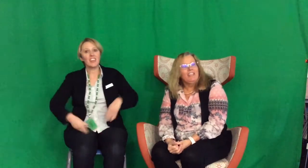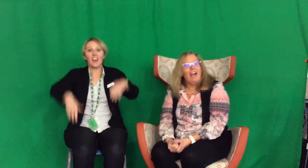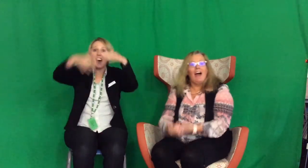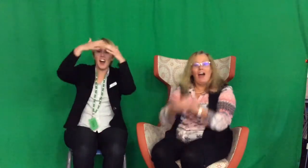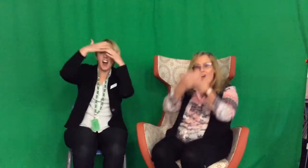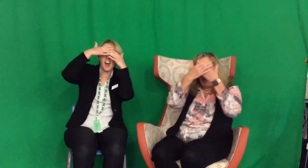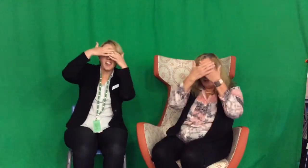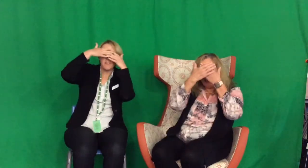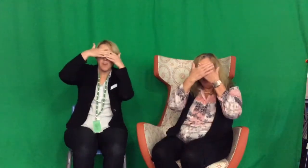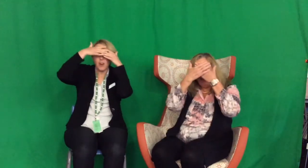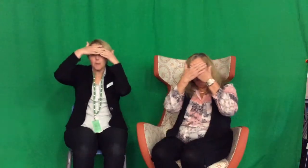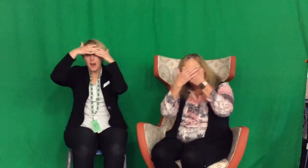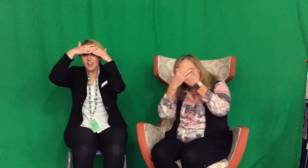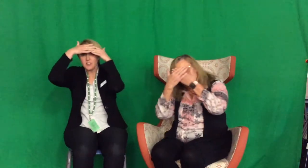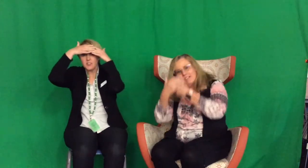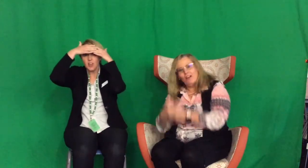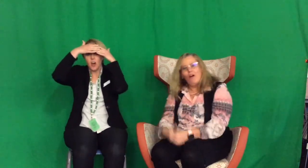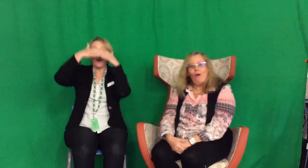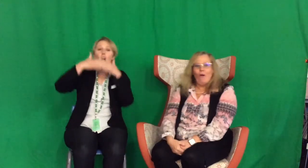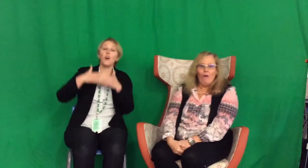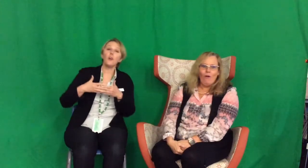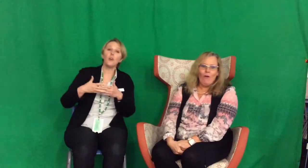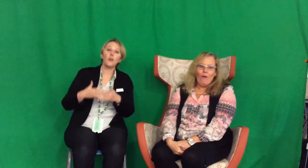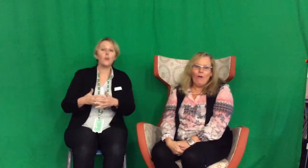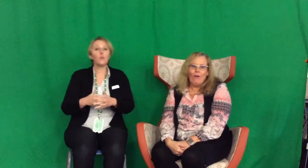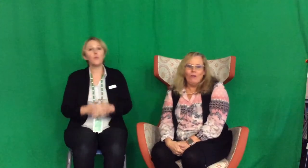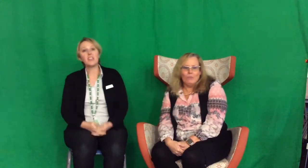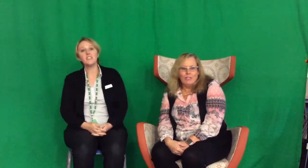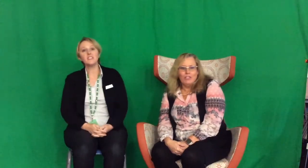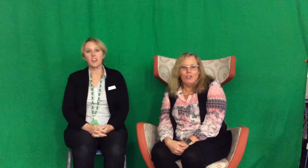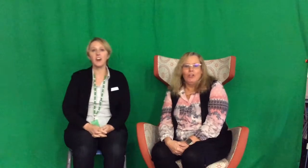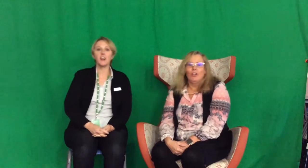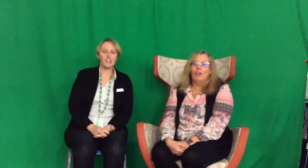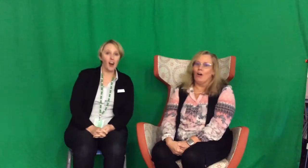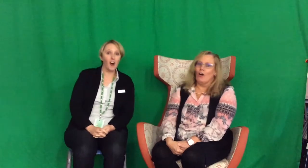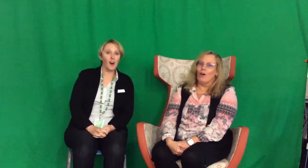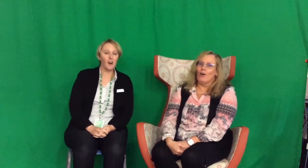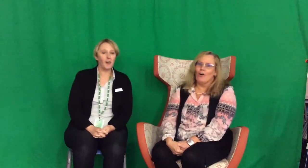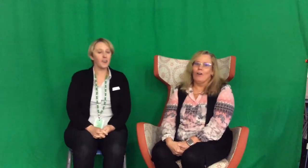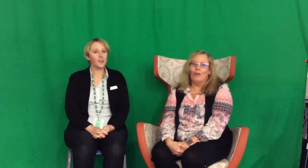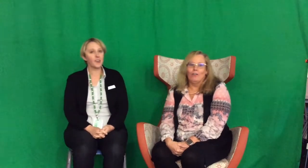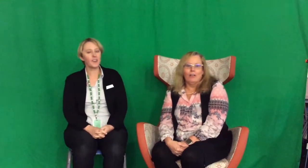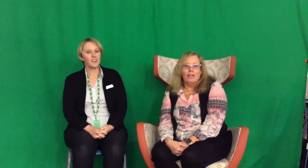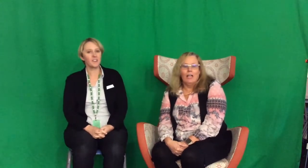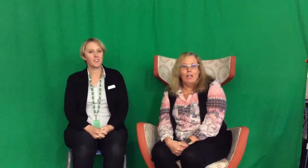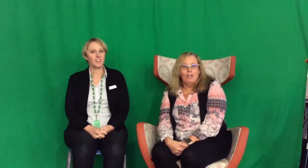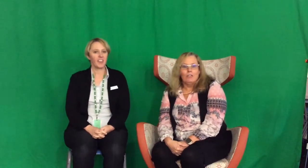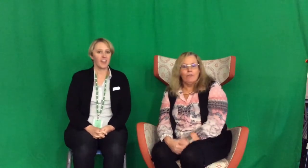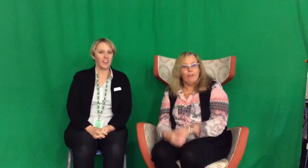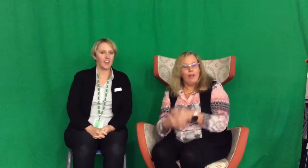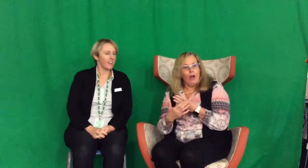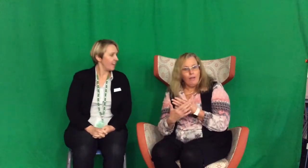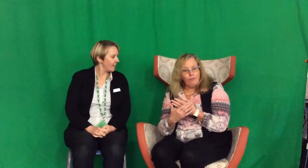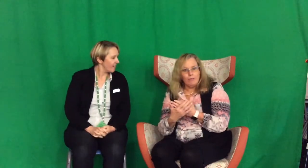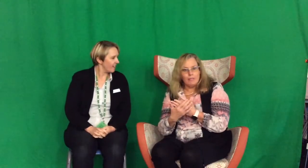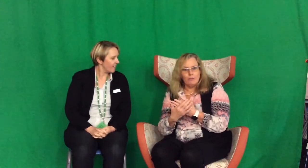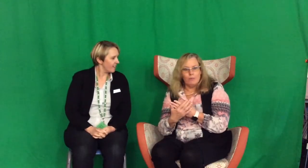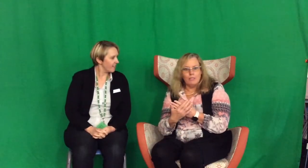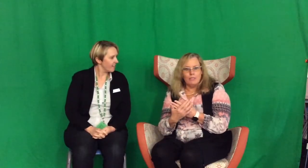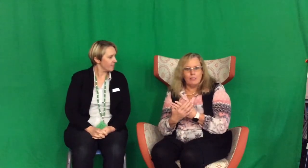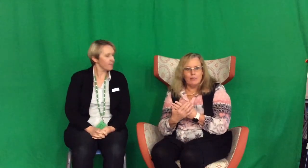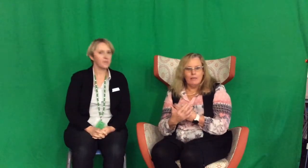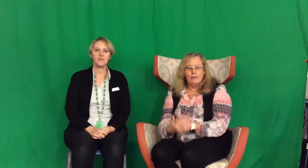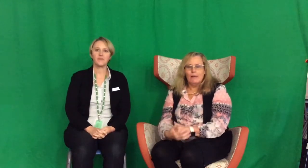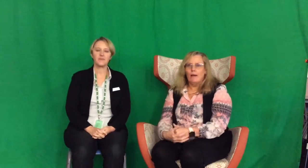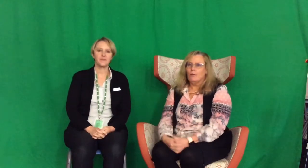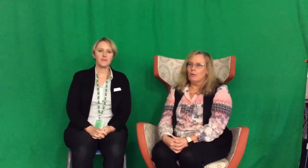the tree are hiding from us, all winter long. So if they hide from us